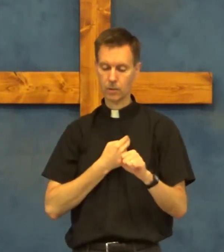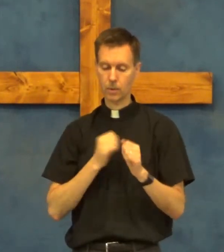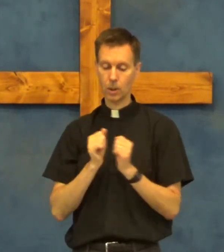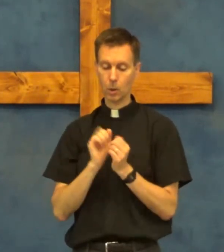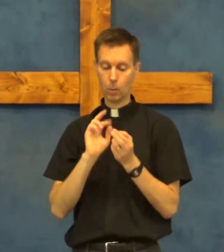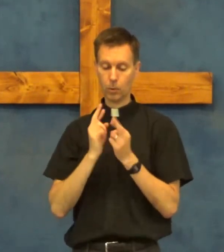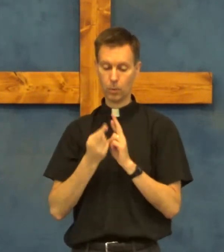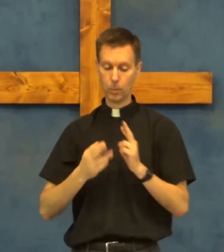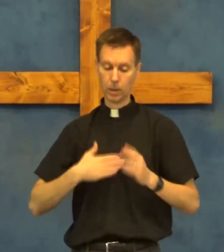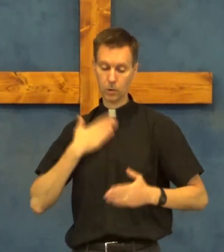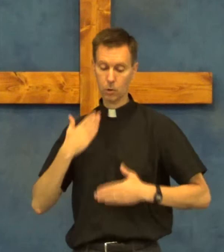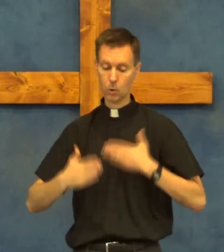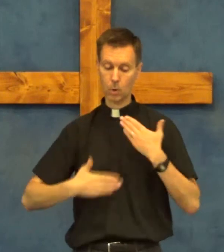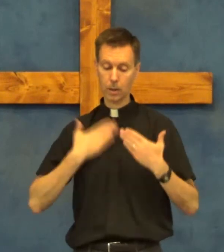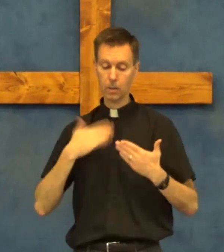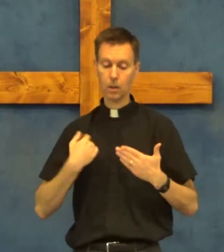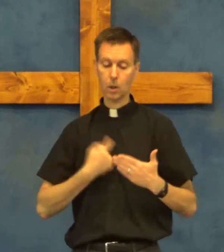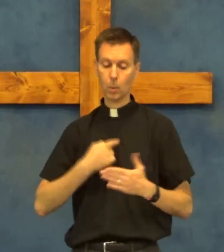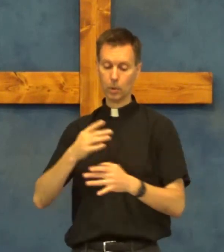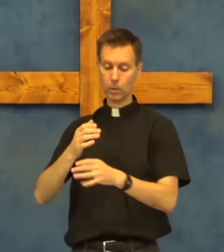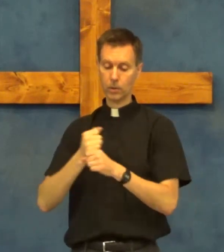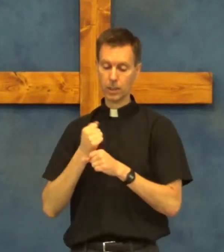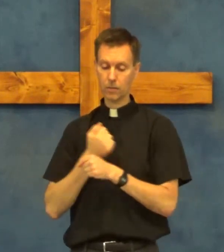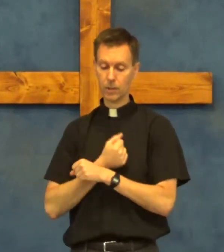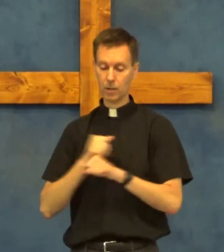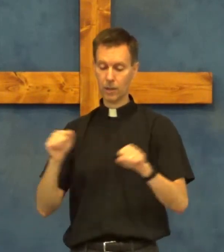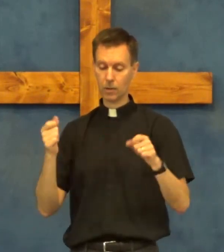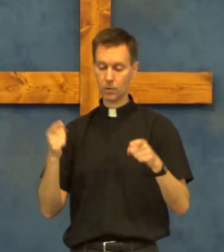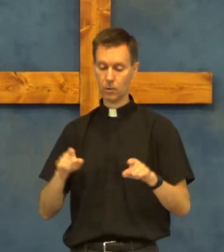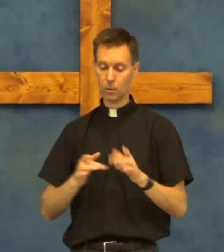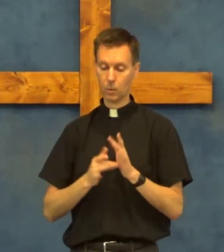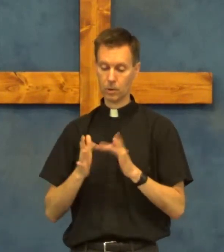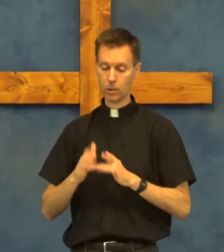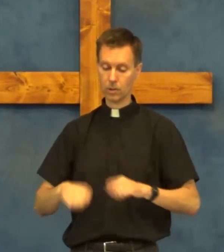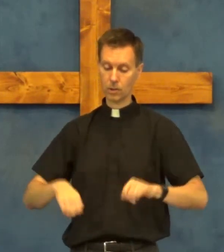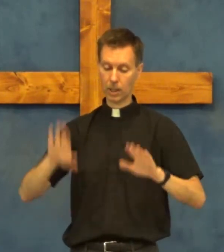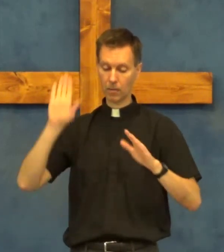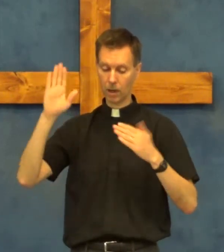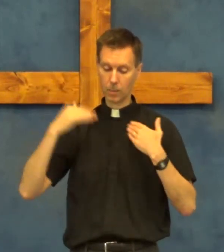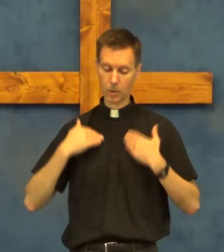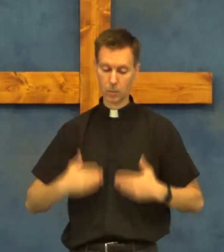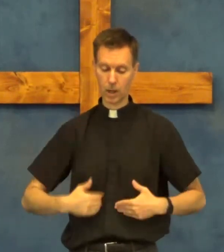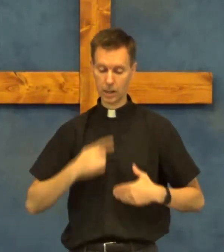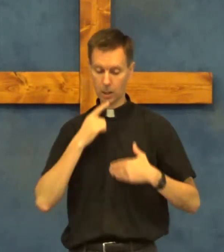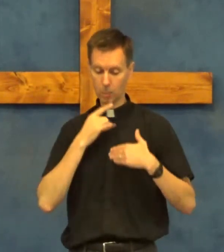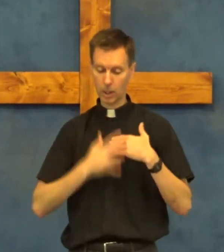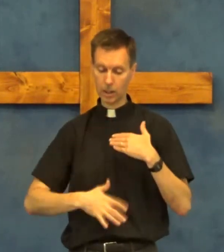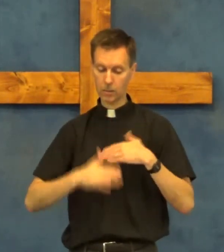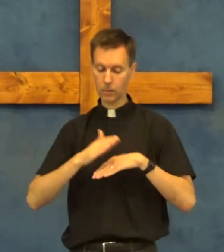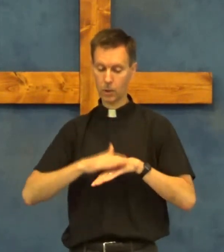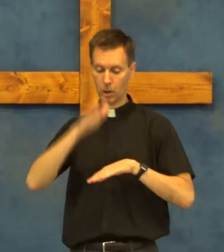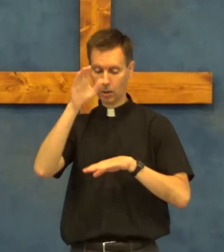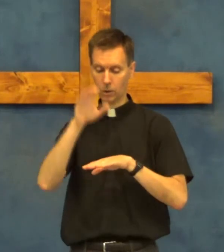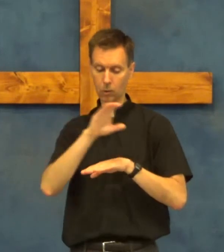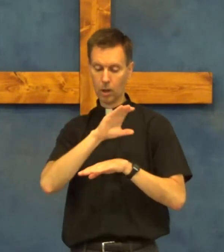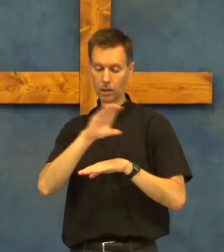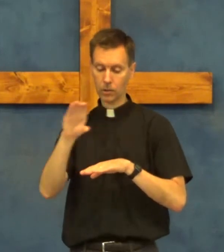with repentant joy we received salvation when Jesus gave up his body and blood on the cross